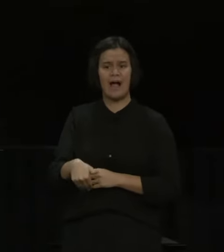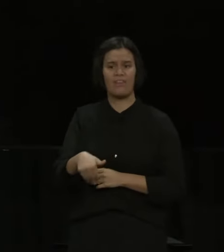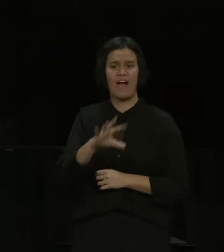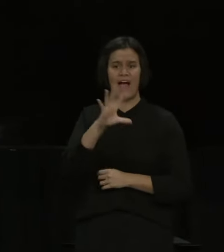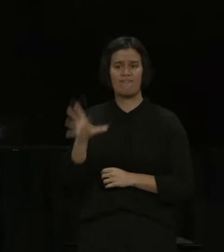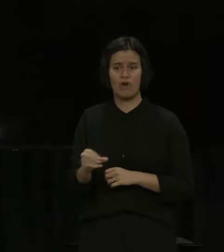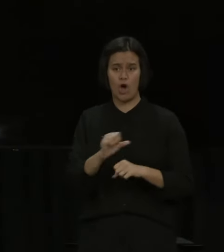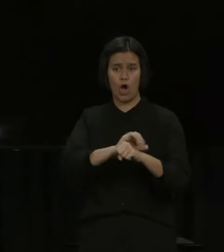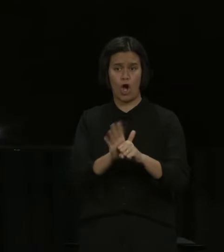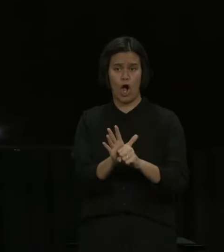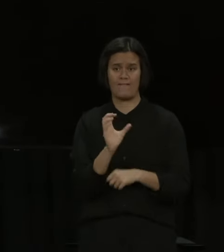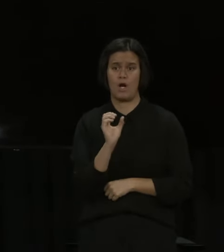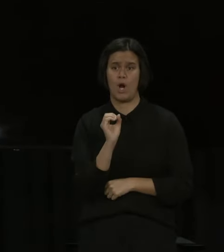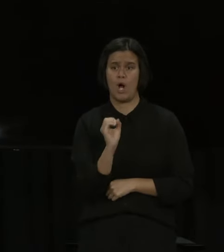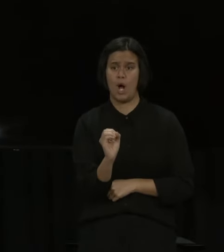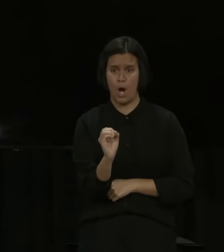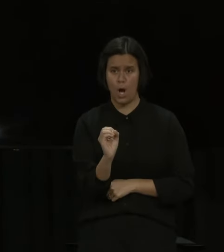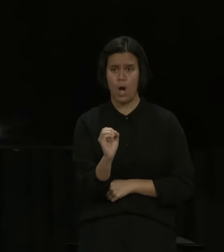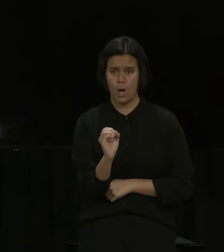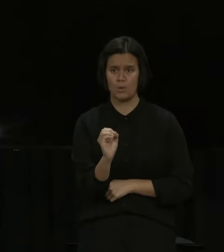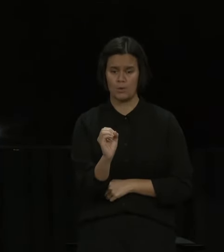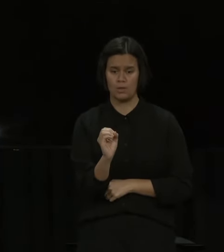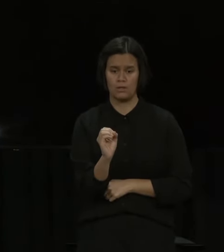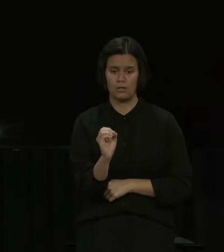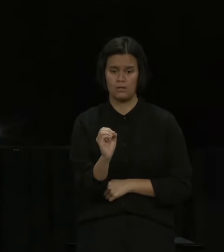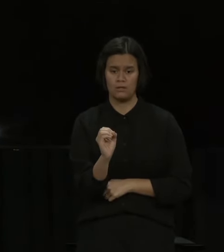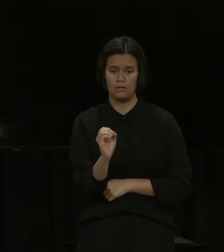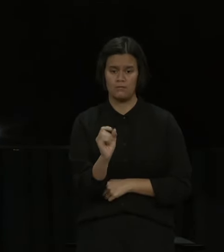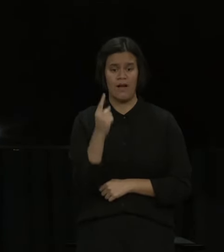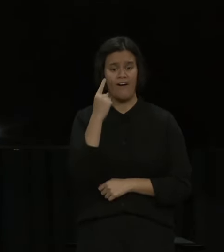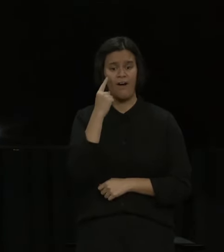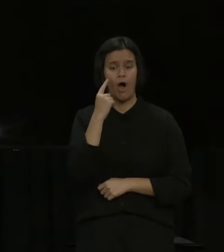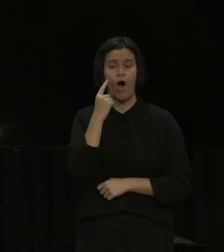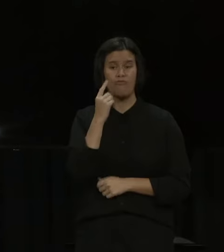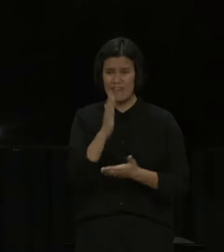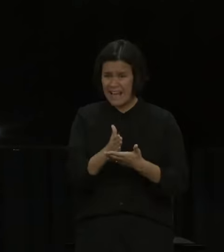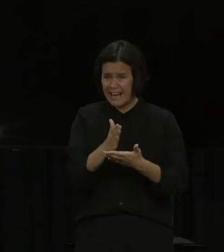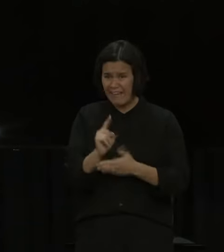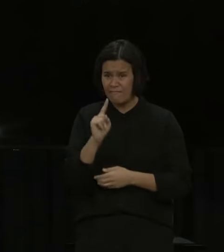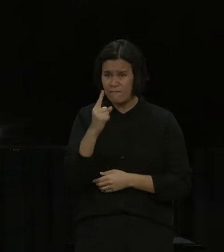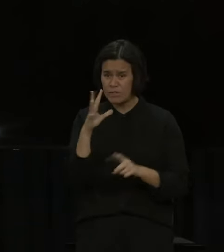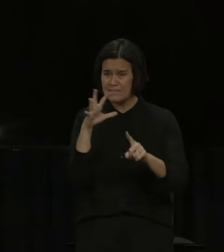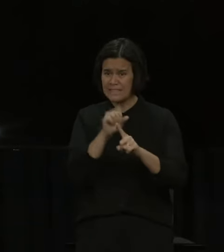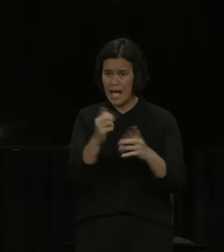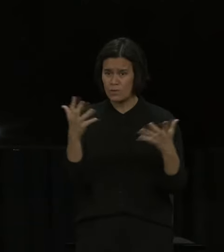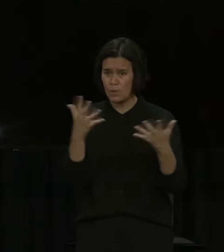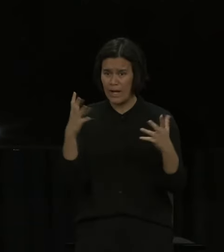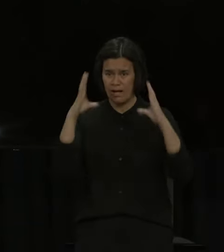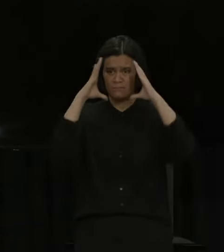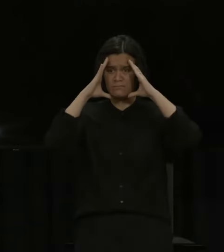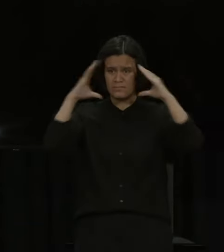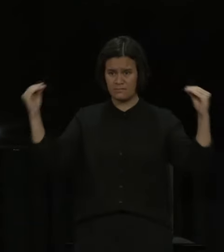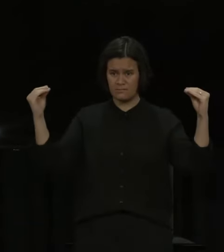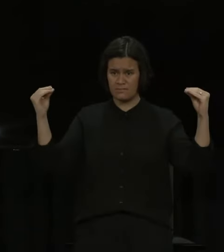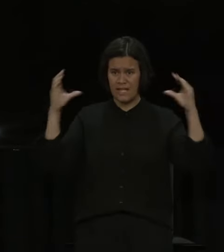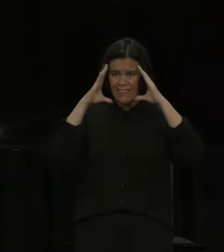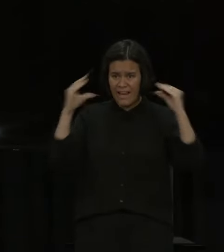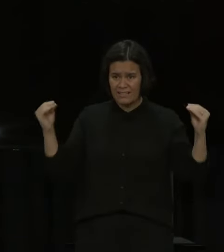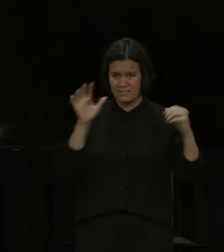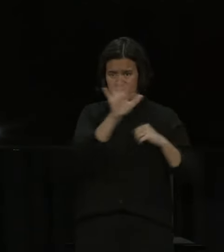singling out those nine African countries by putting them on the very high risk countries category list?